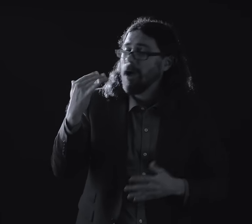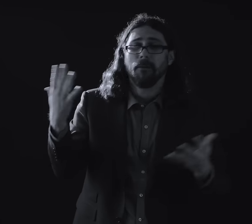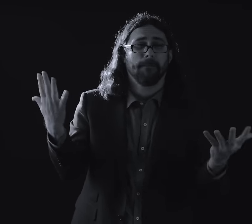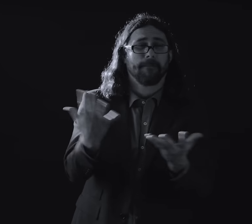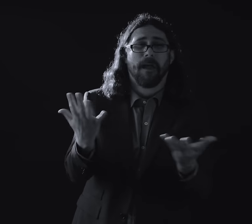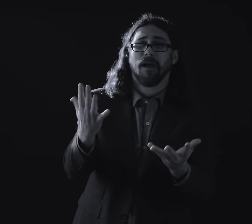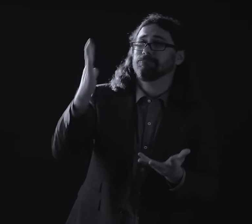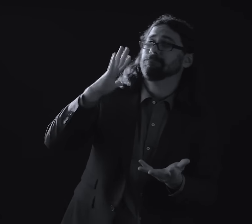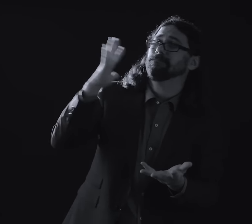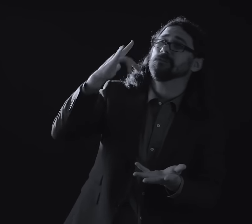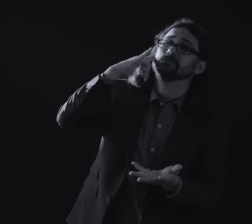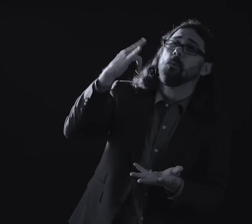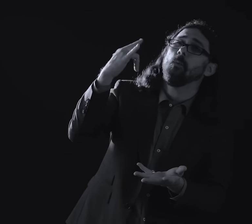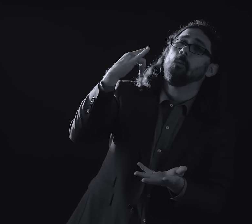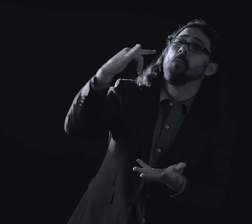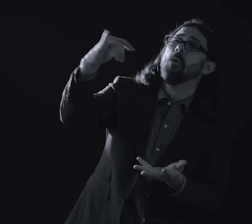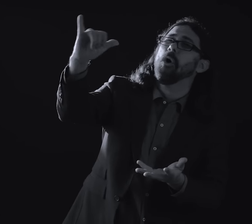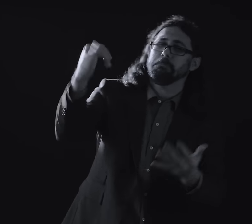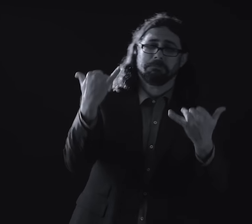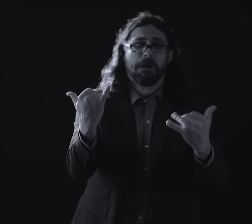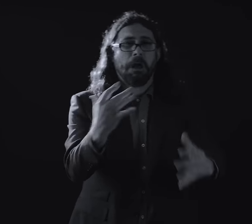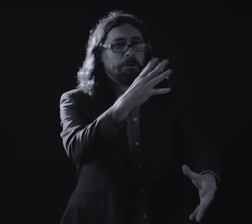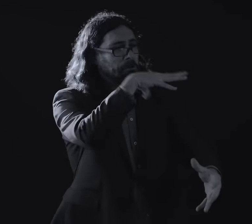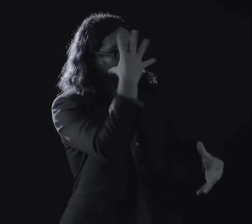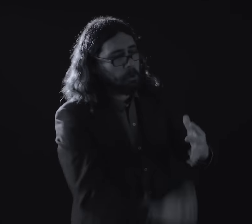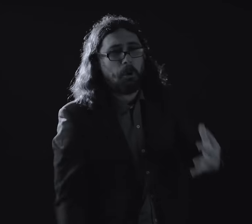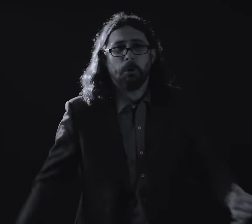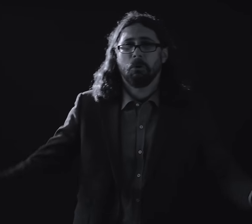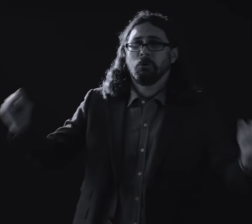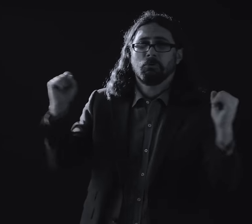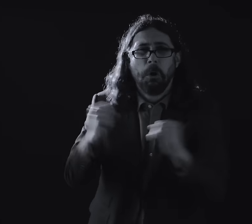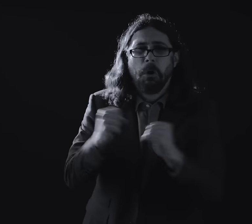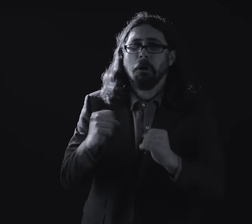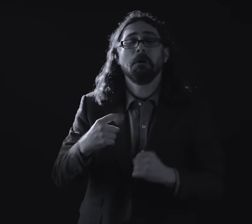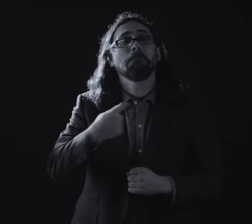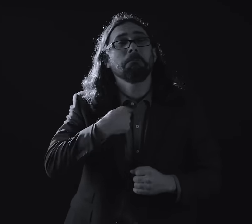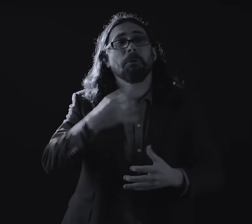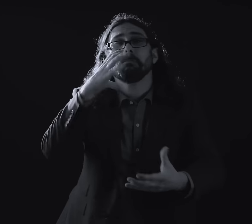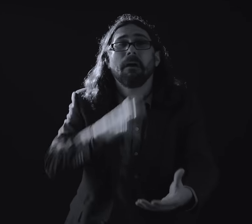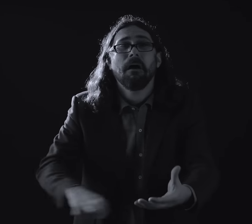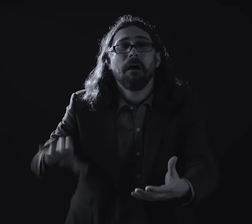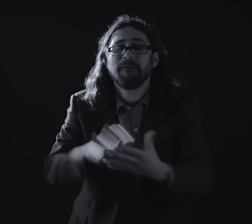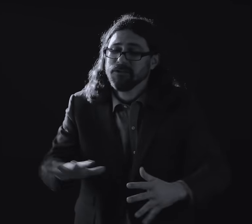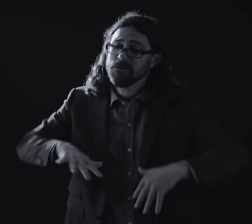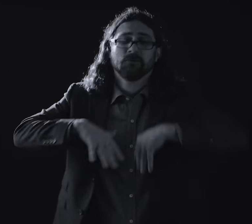Is gone and cold I don't believe anymore I